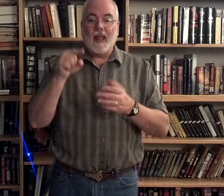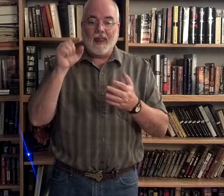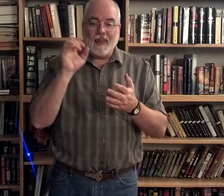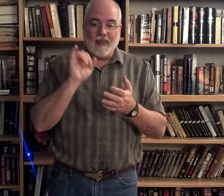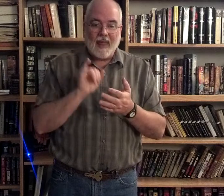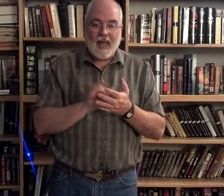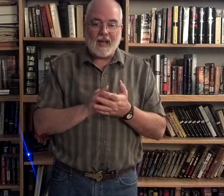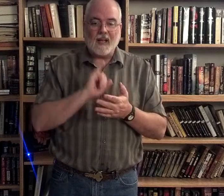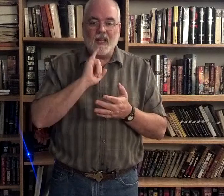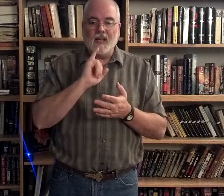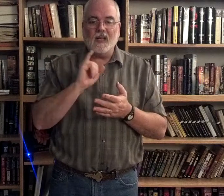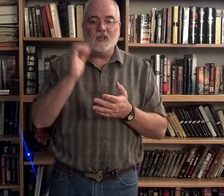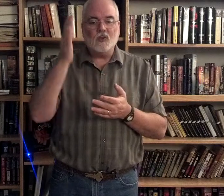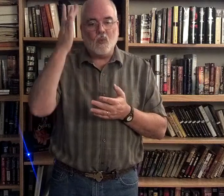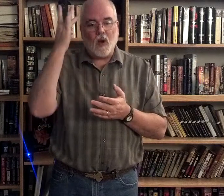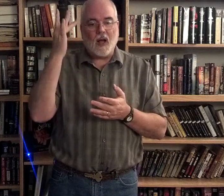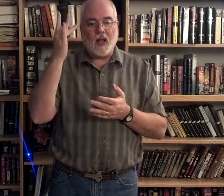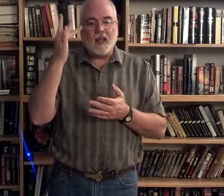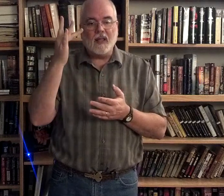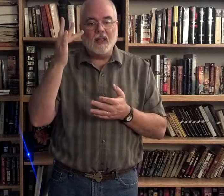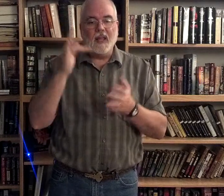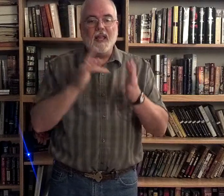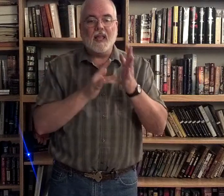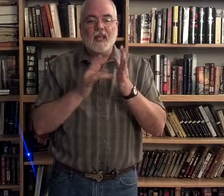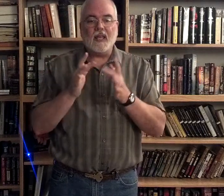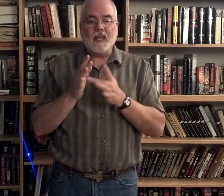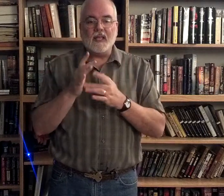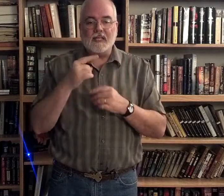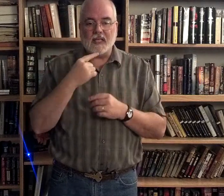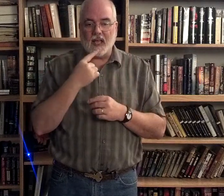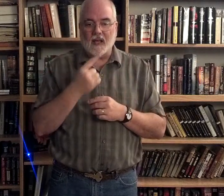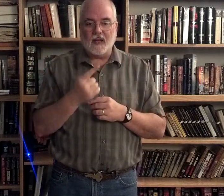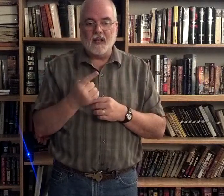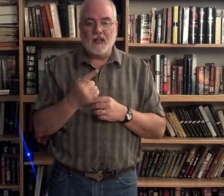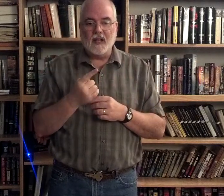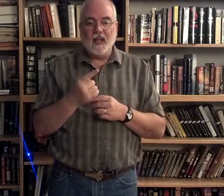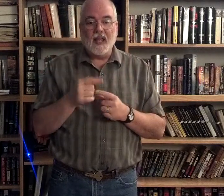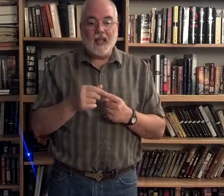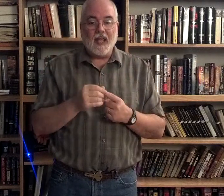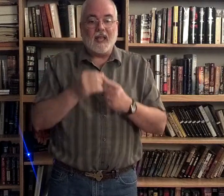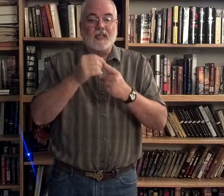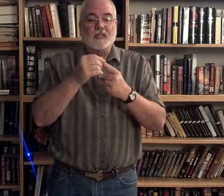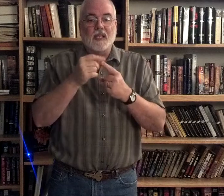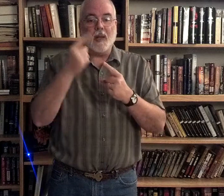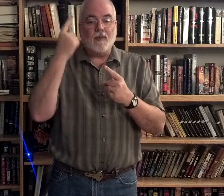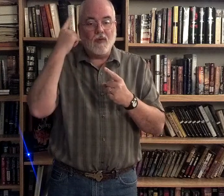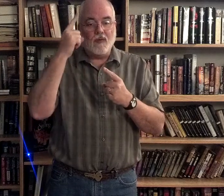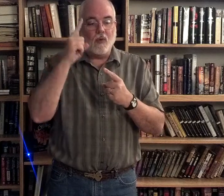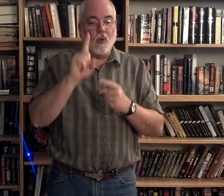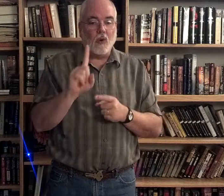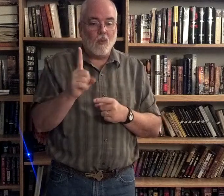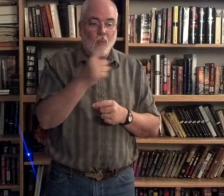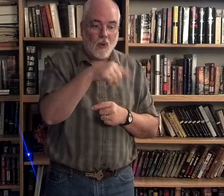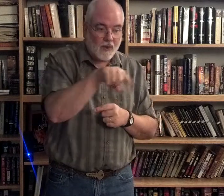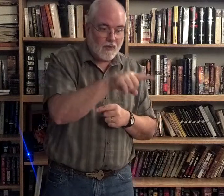That is why he said, except for one of you.